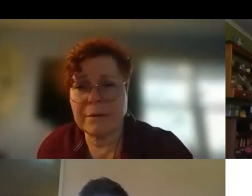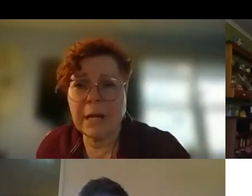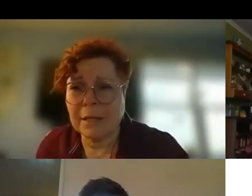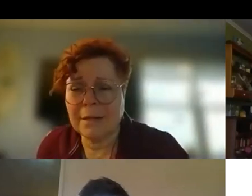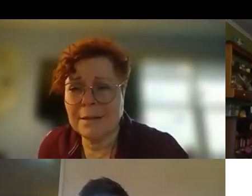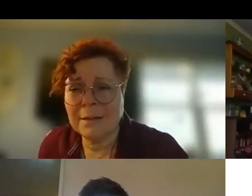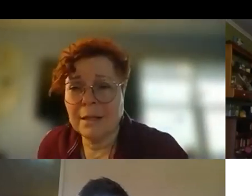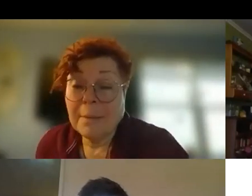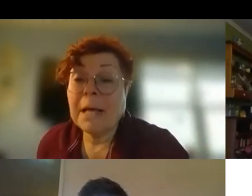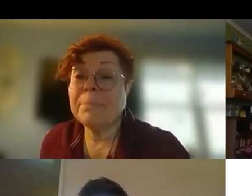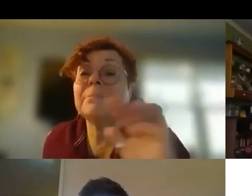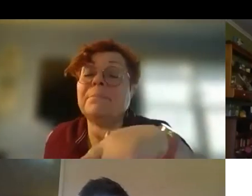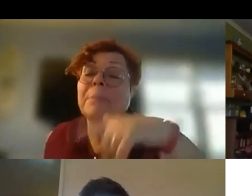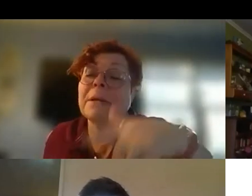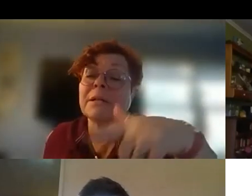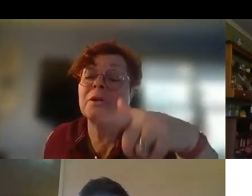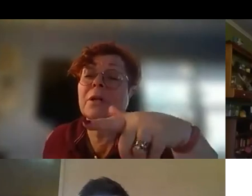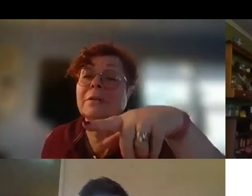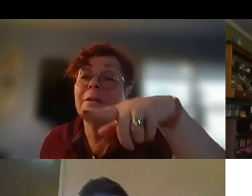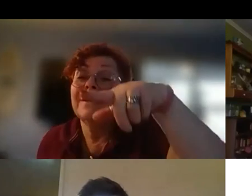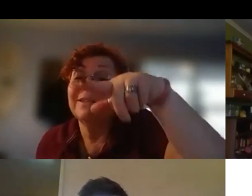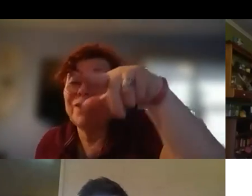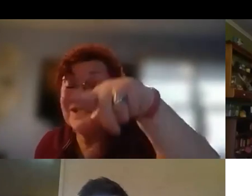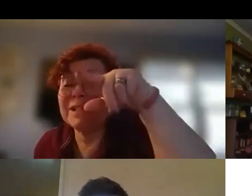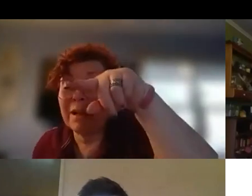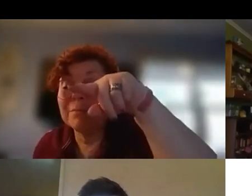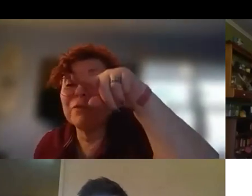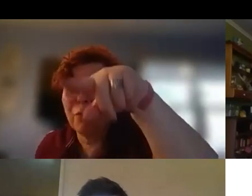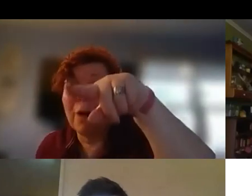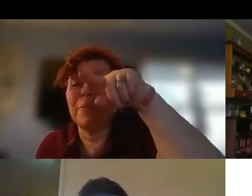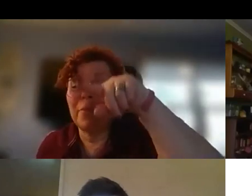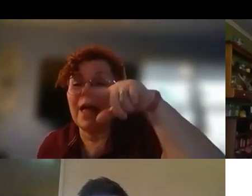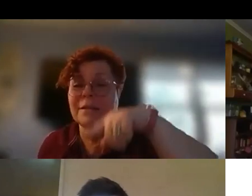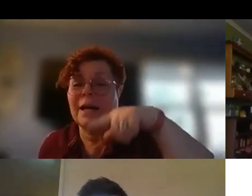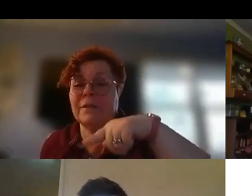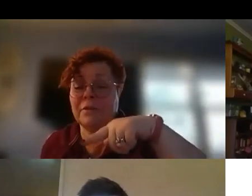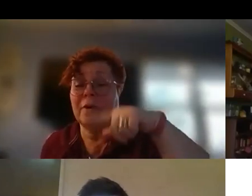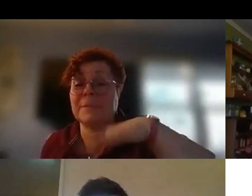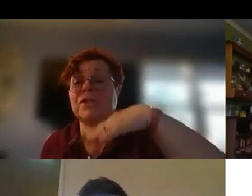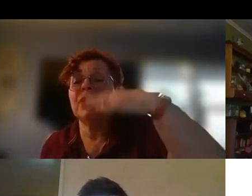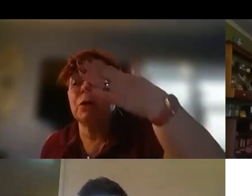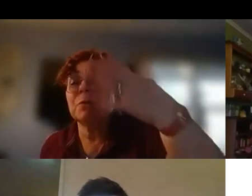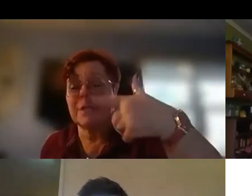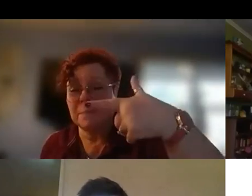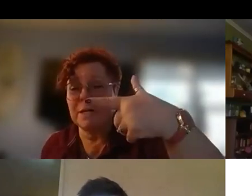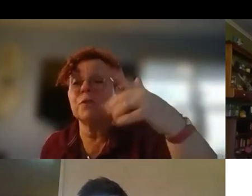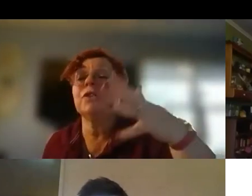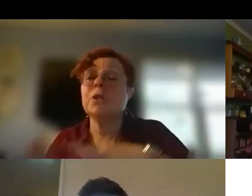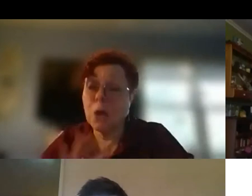great. But, but, by the same token, jeans comes from that kind of environment. She knows what that's about. So she knows